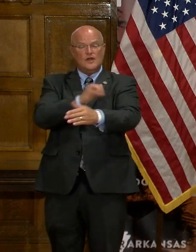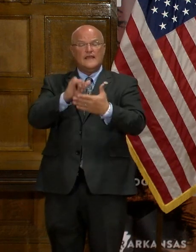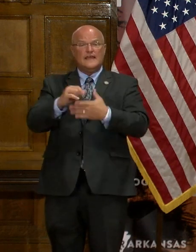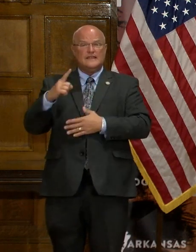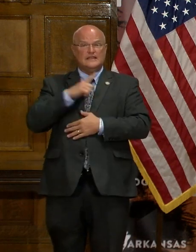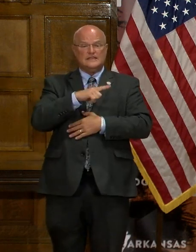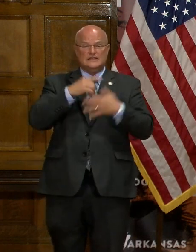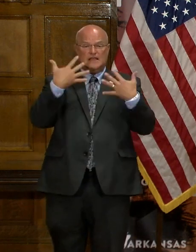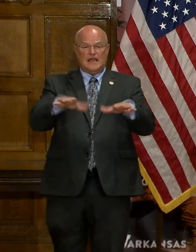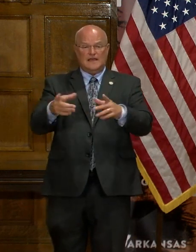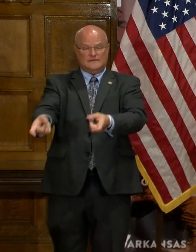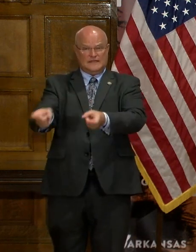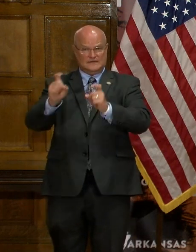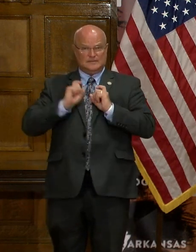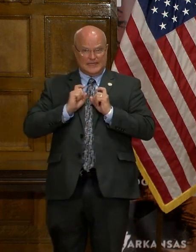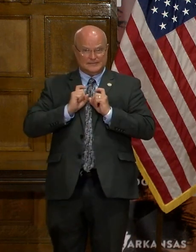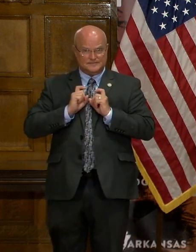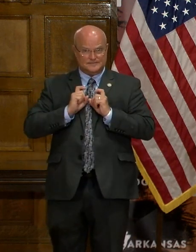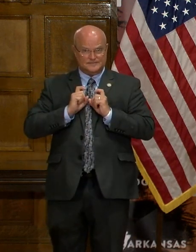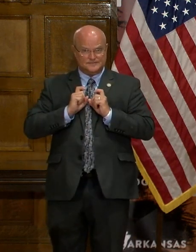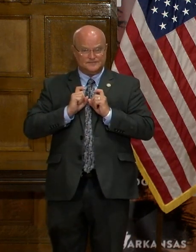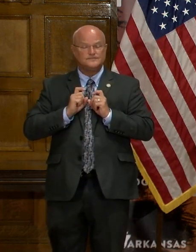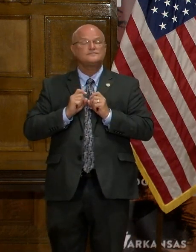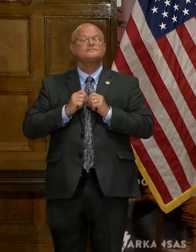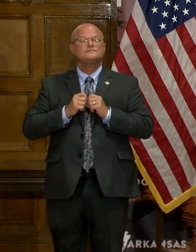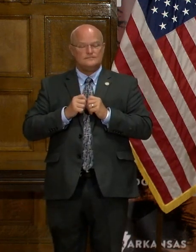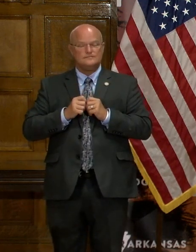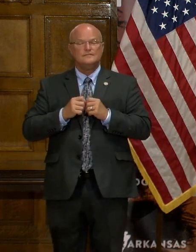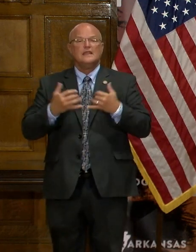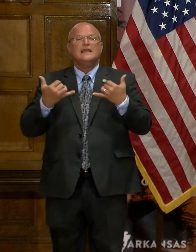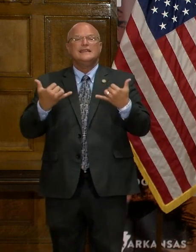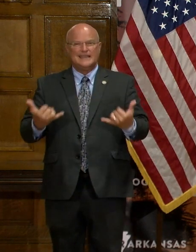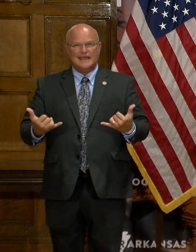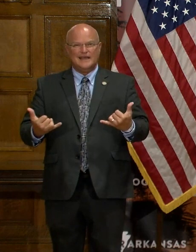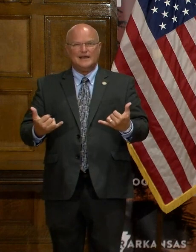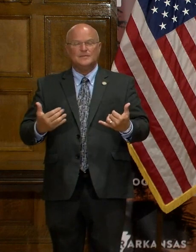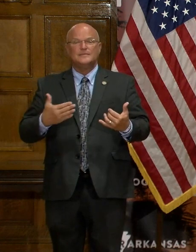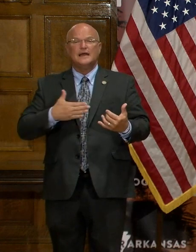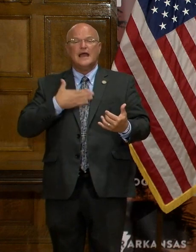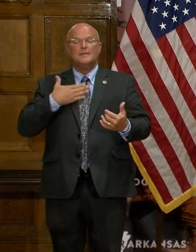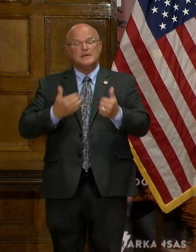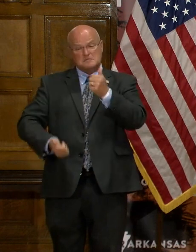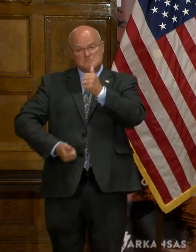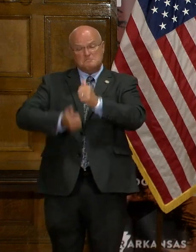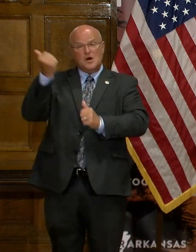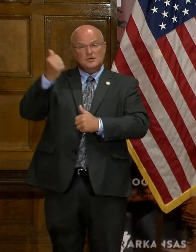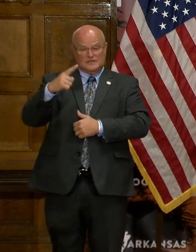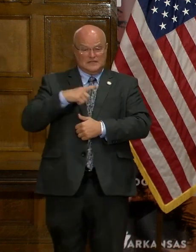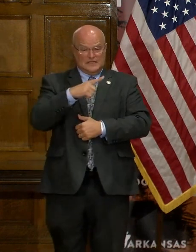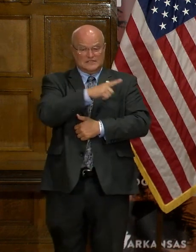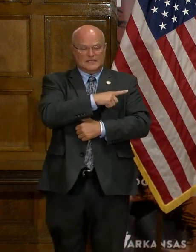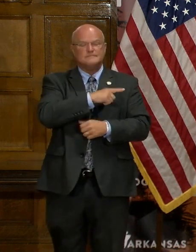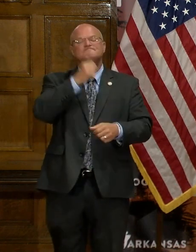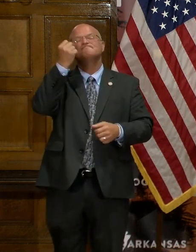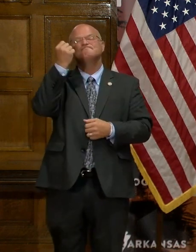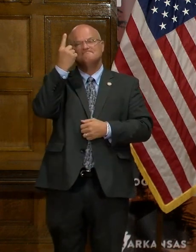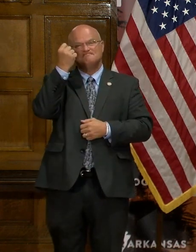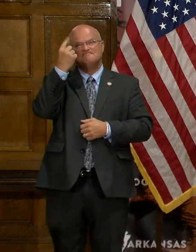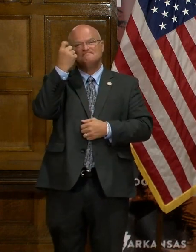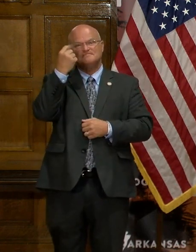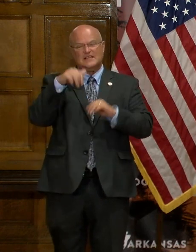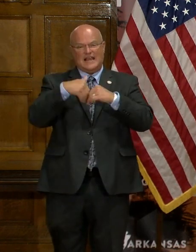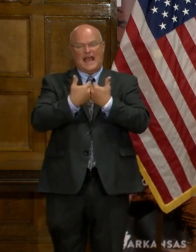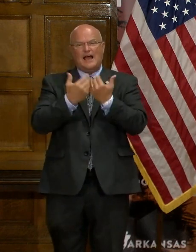legislators have given to me. Now, I am delighted that the majority of legislators understand how this